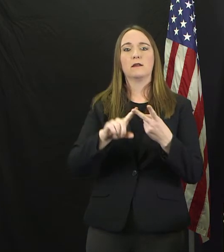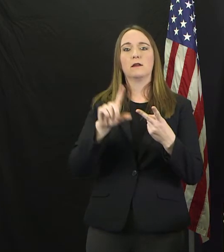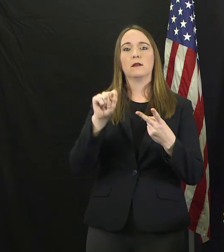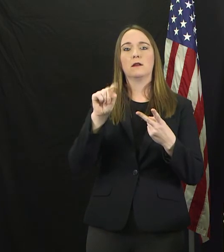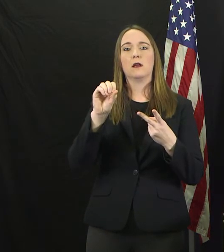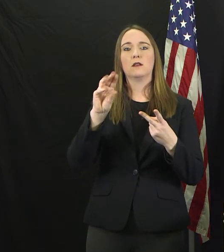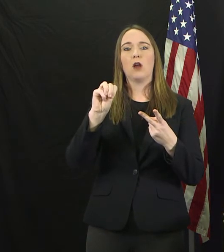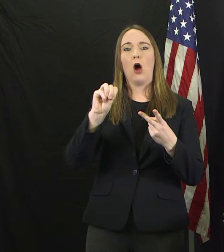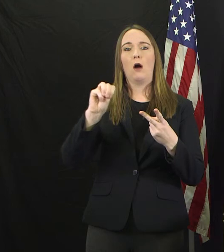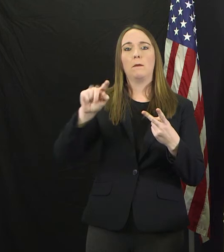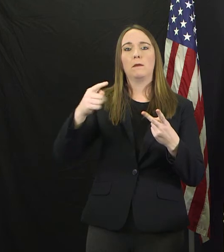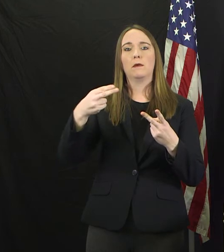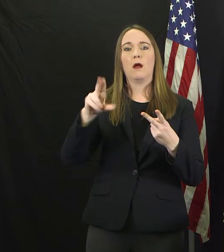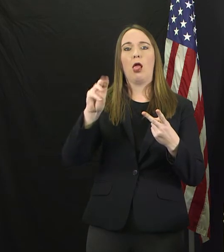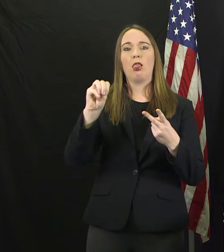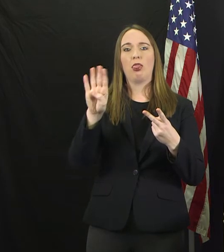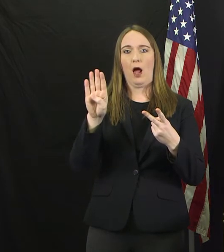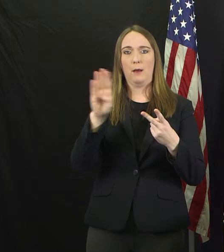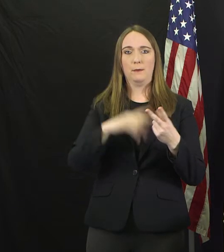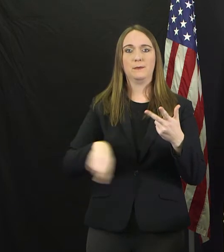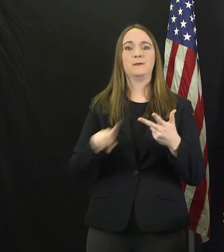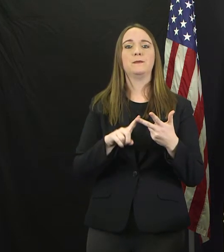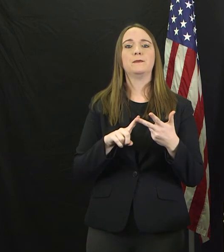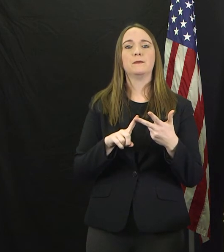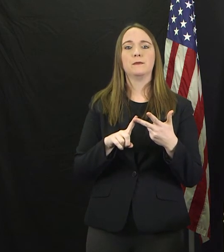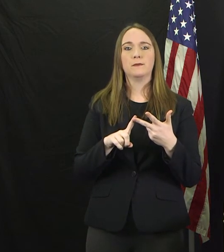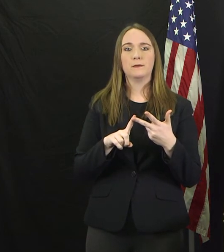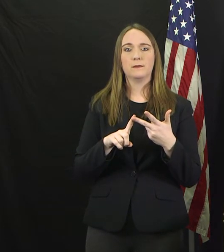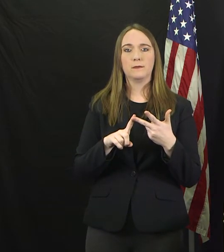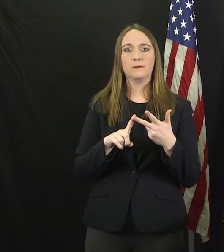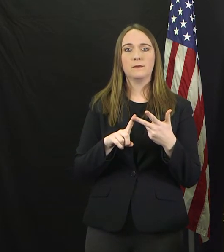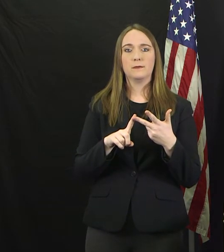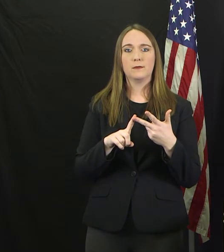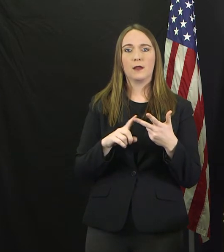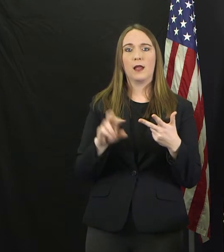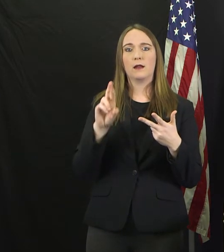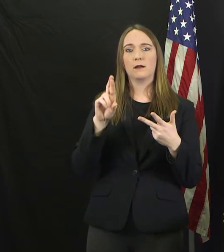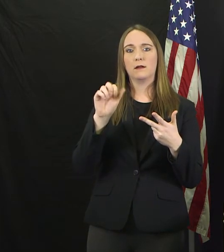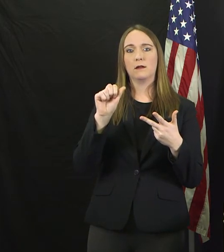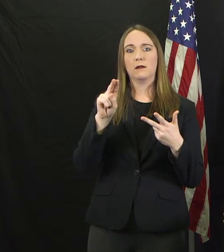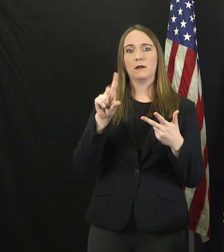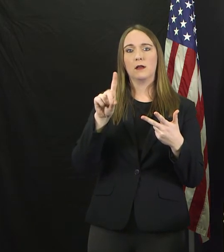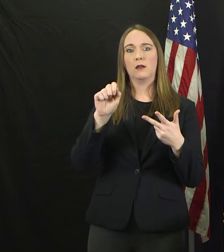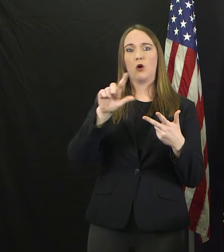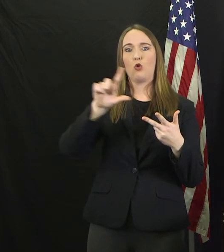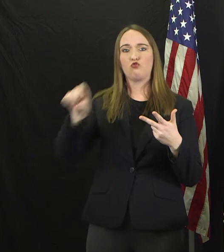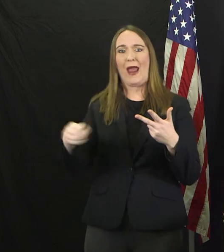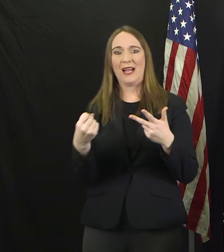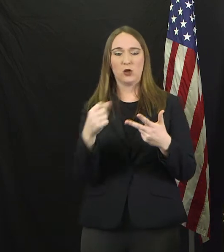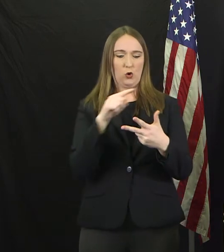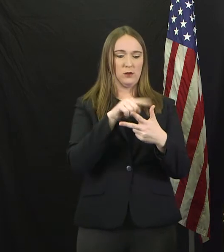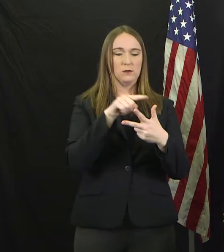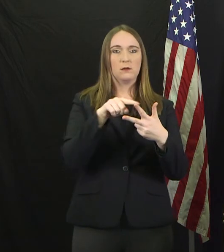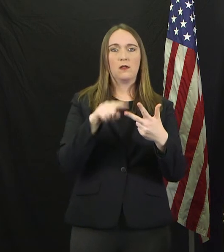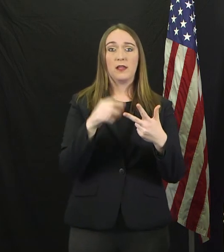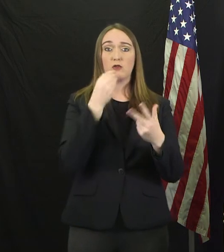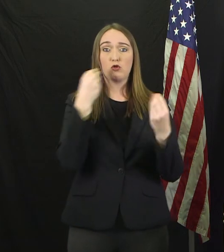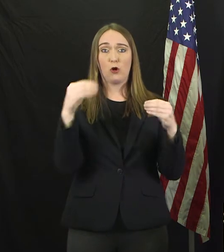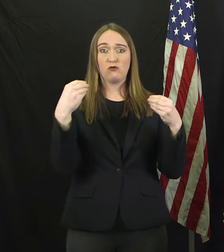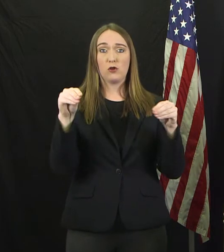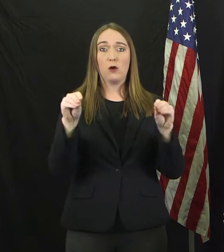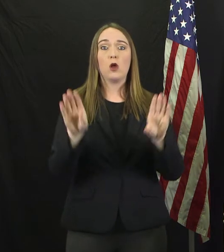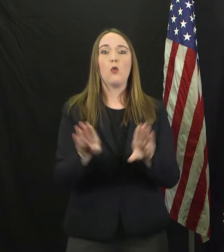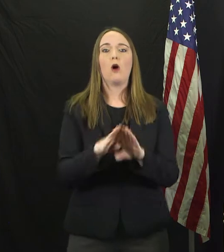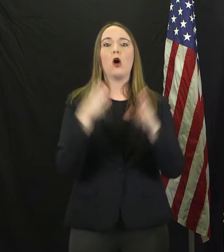Thumb, and Randall's will open early